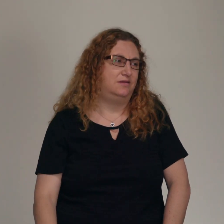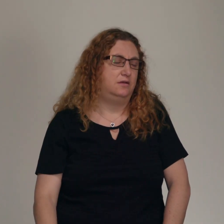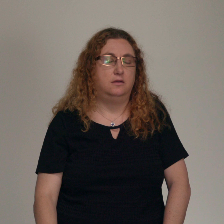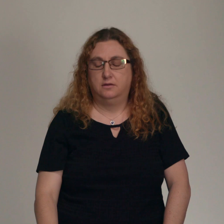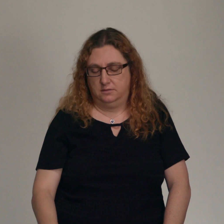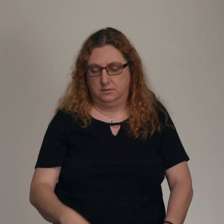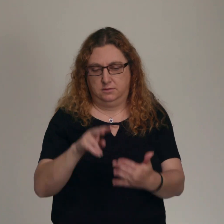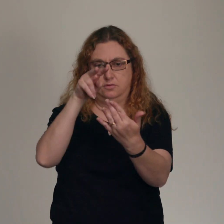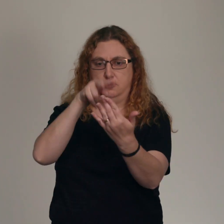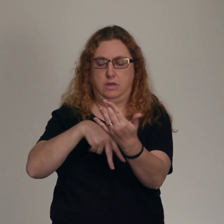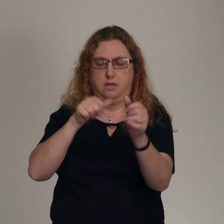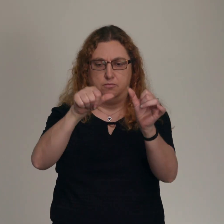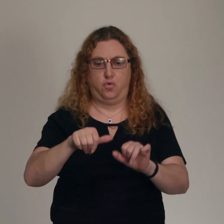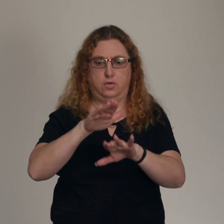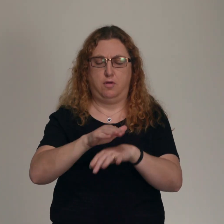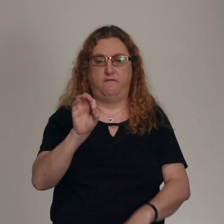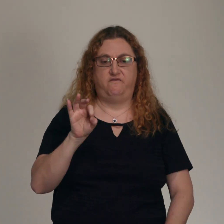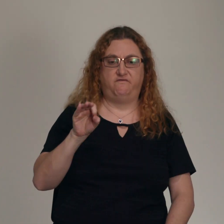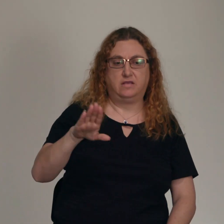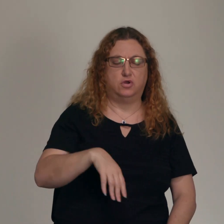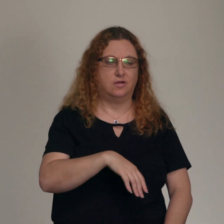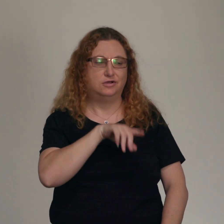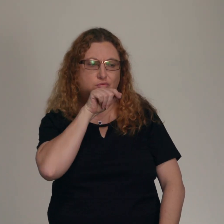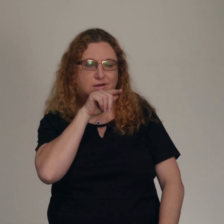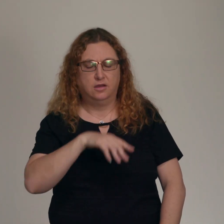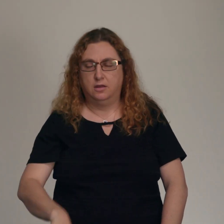Facebook and on Twitter and we have conversations with them, man, what a bunch of morons.